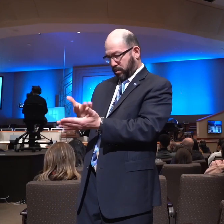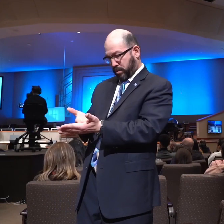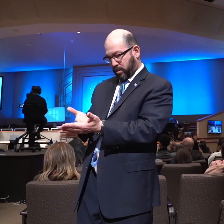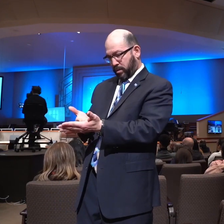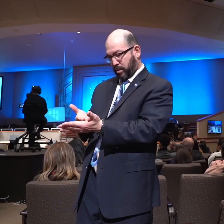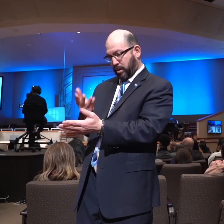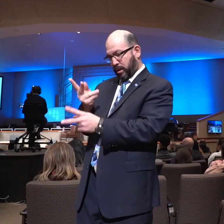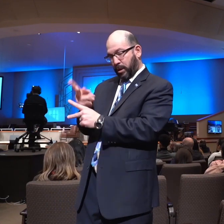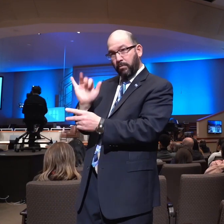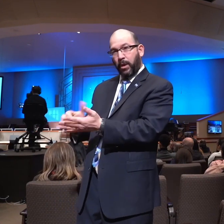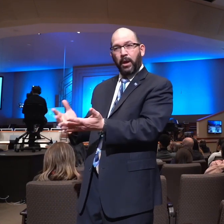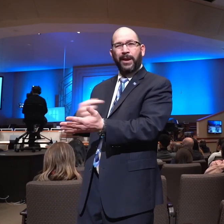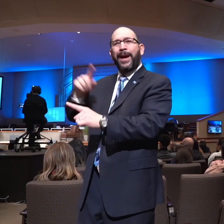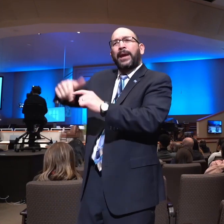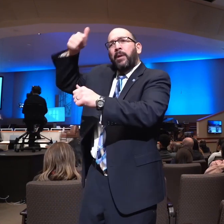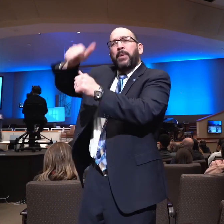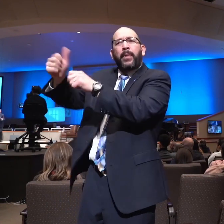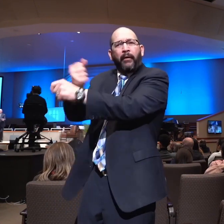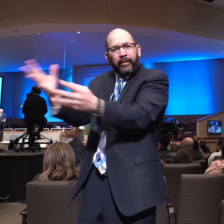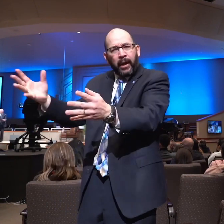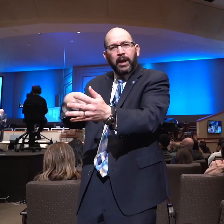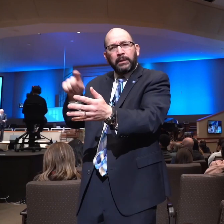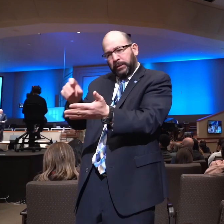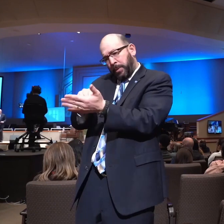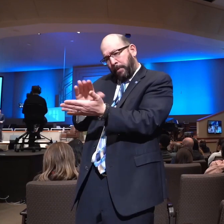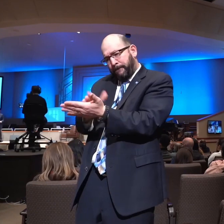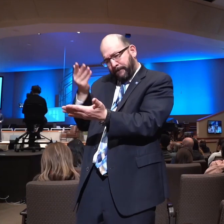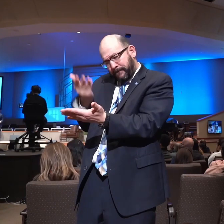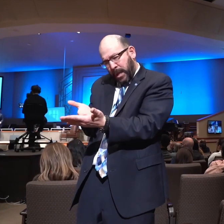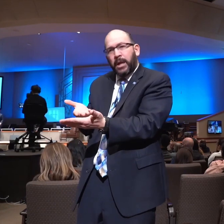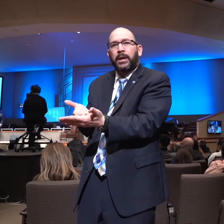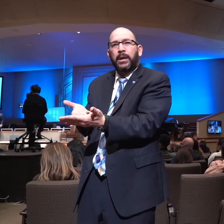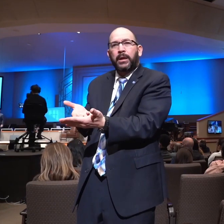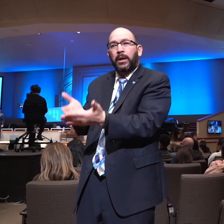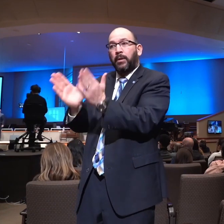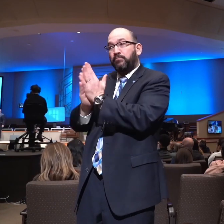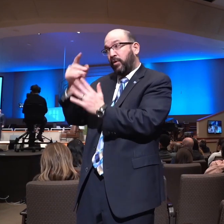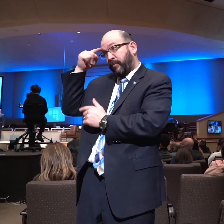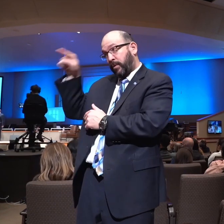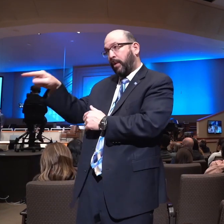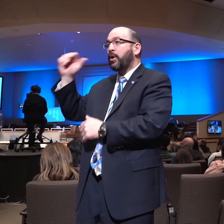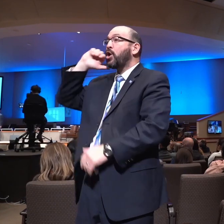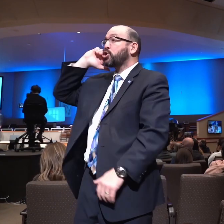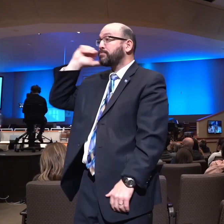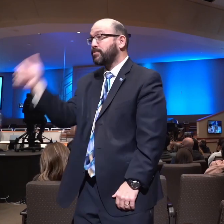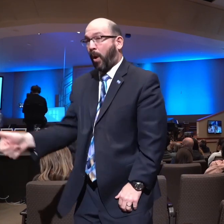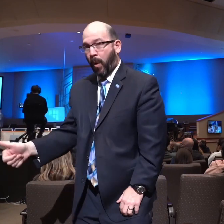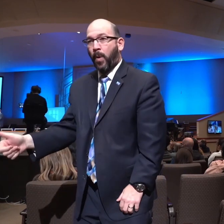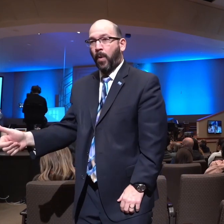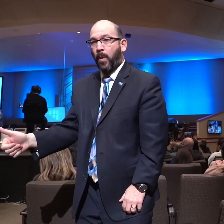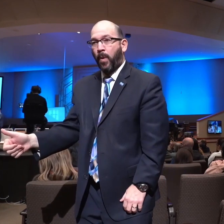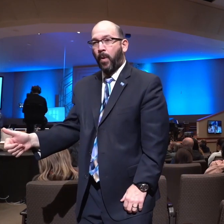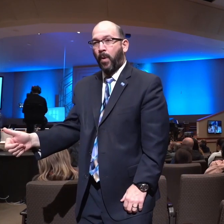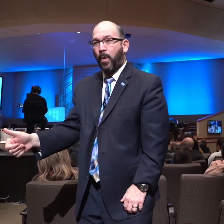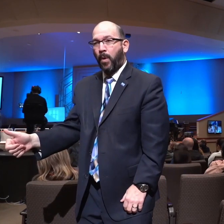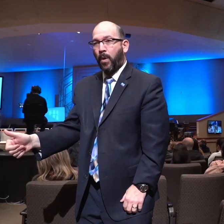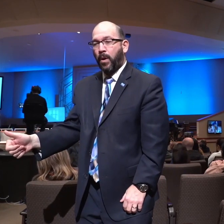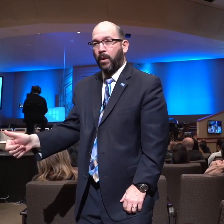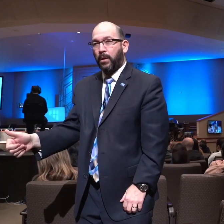not smart enough to remember all of them. I've got to write it down if I'm going to remember. And I figure the Lord's okay if you open your eyes during your